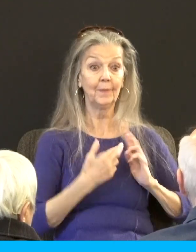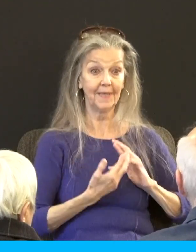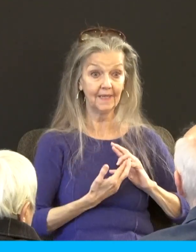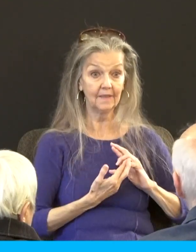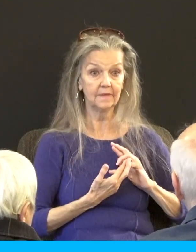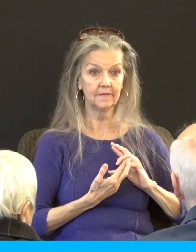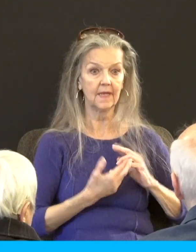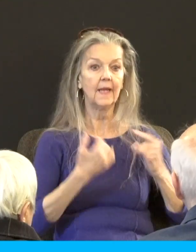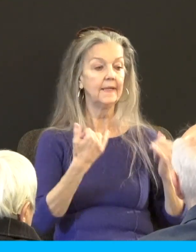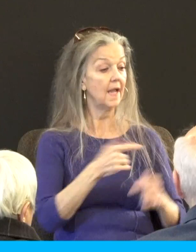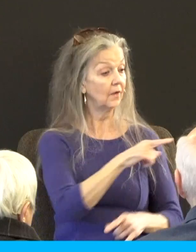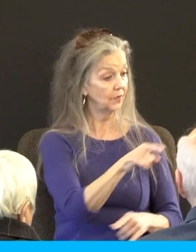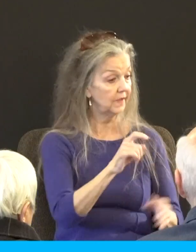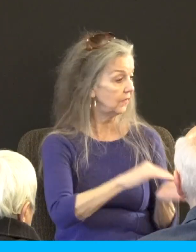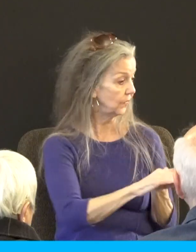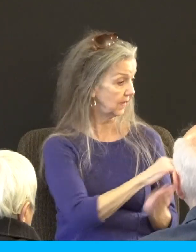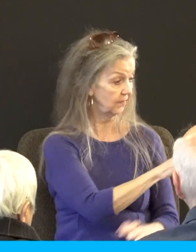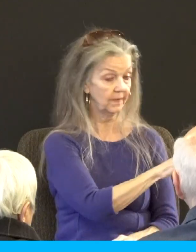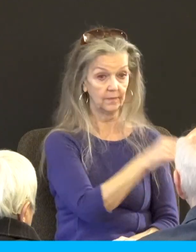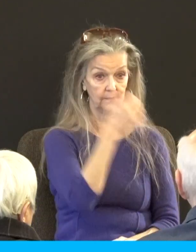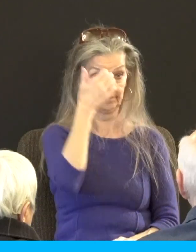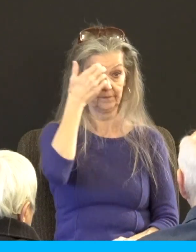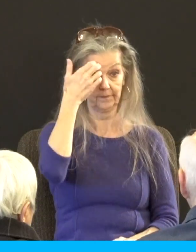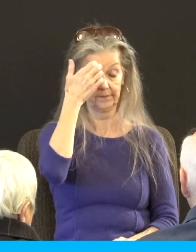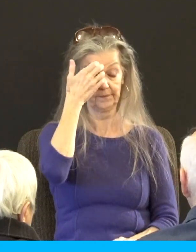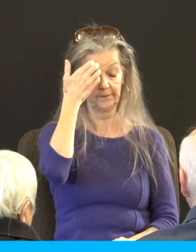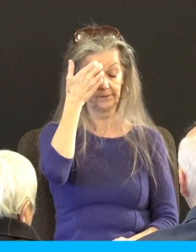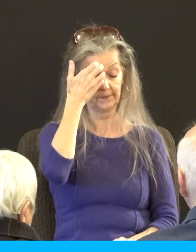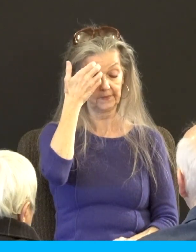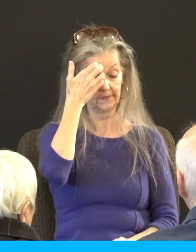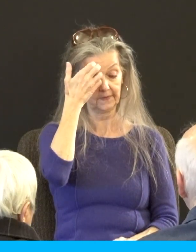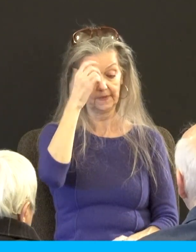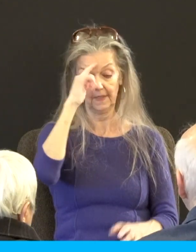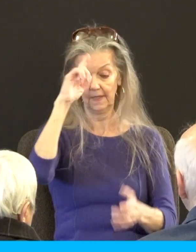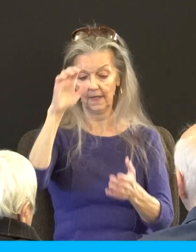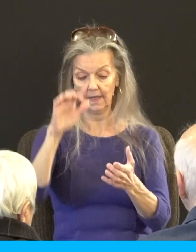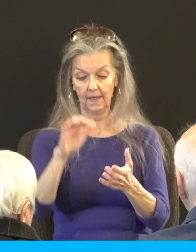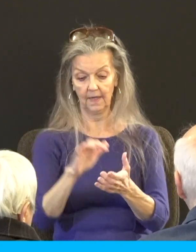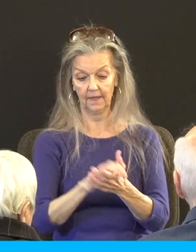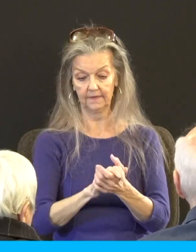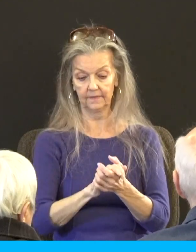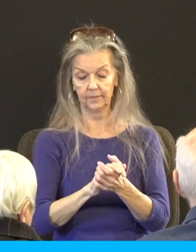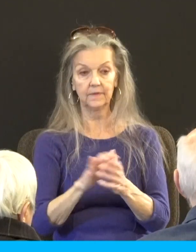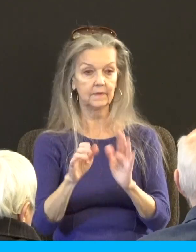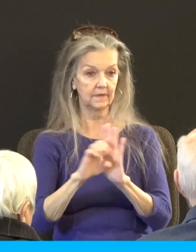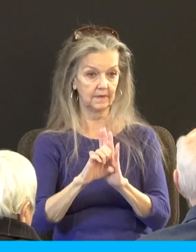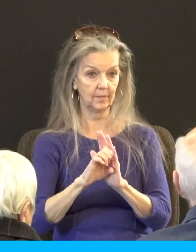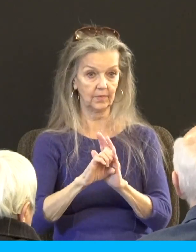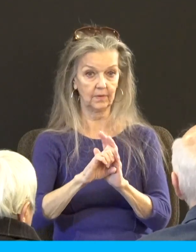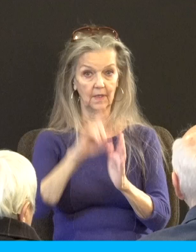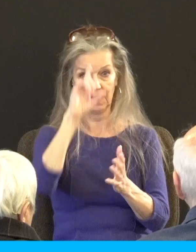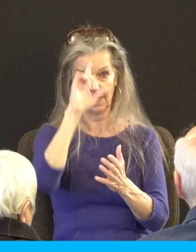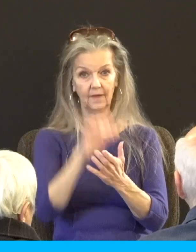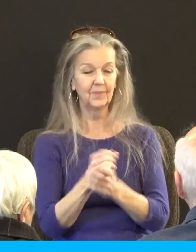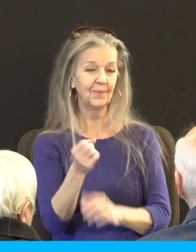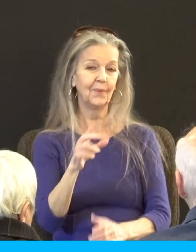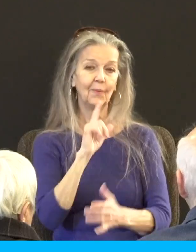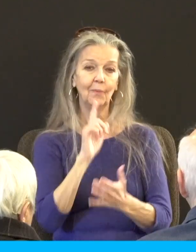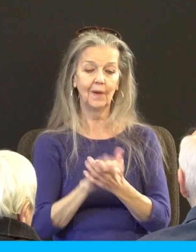next problem I've seen this a husband steps out into an affair or a wife steps out into an affair and it used to be kind of like